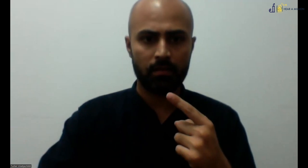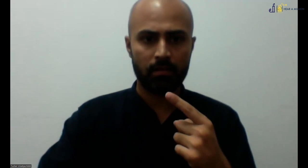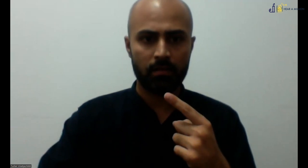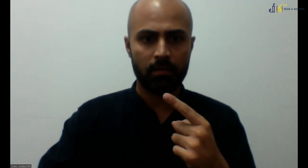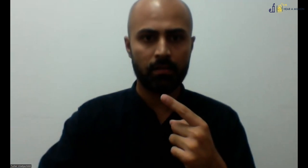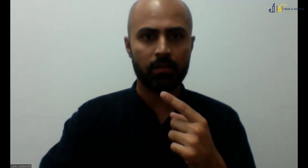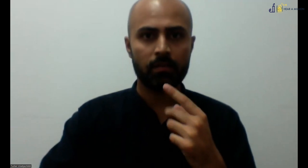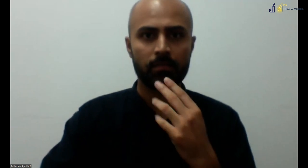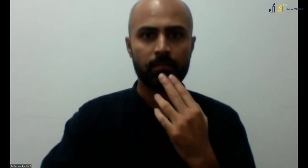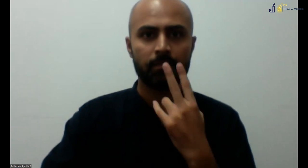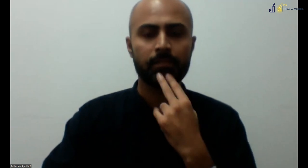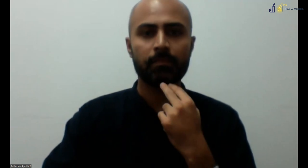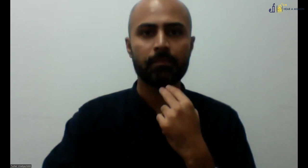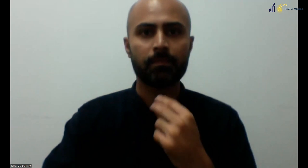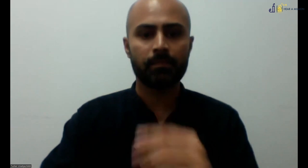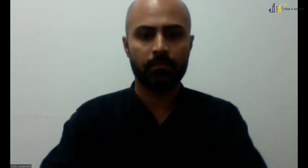Vishwajit is with us.